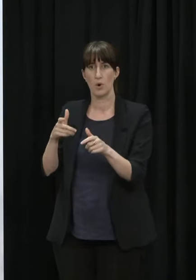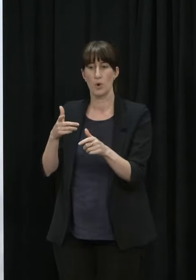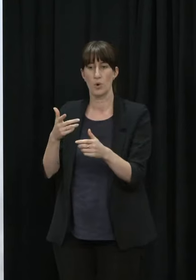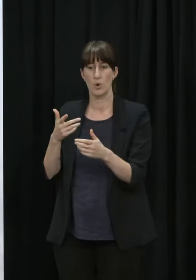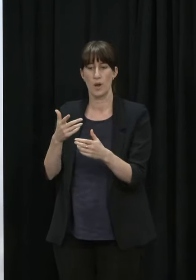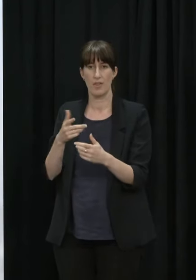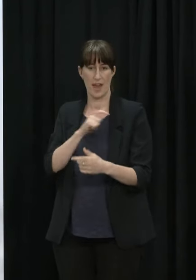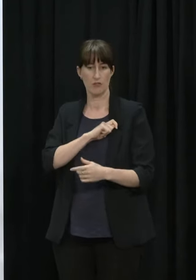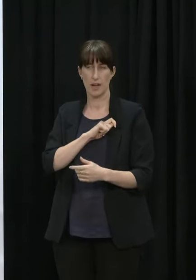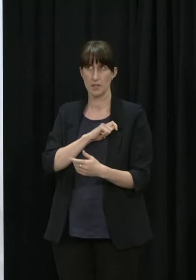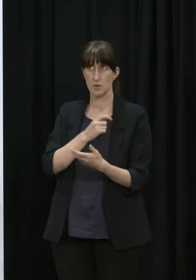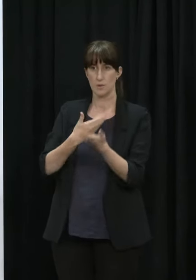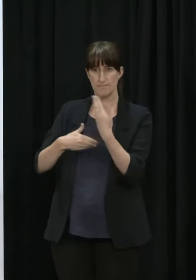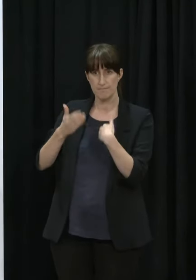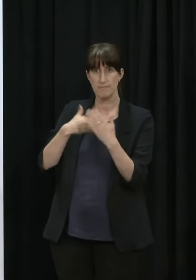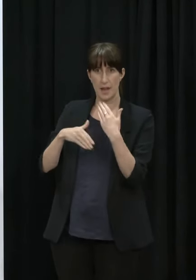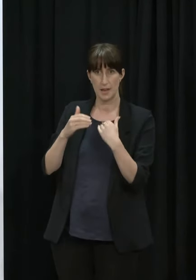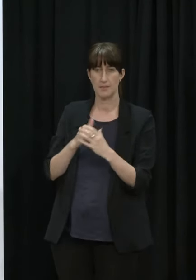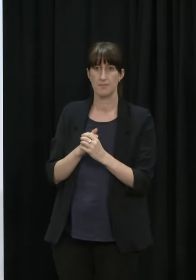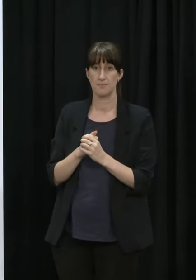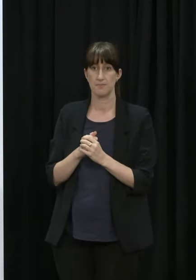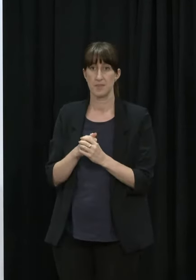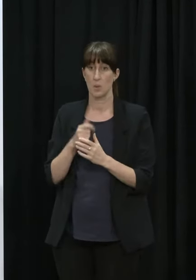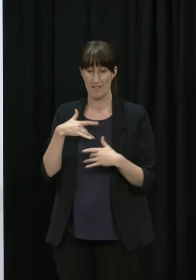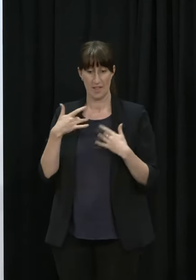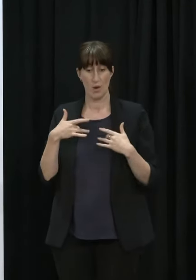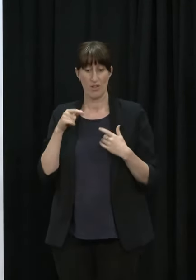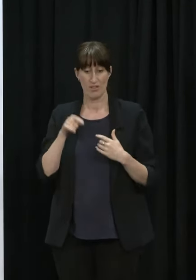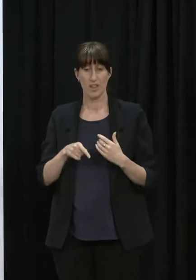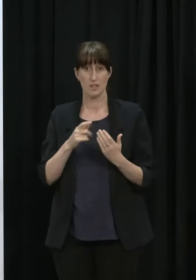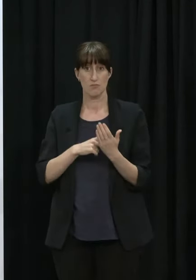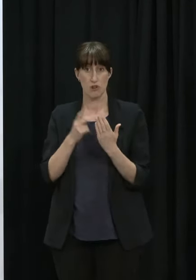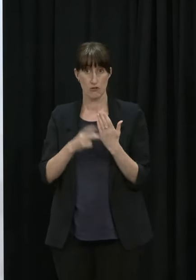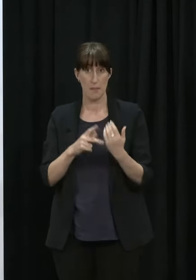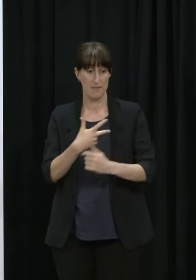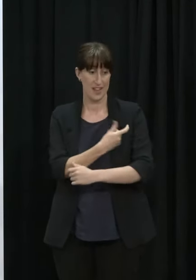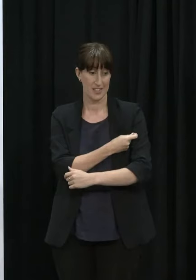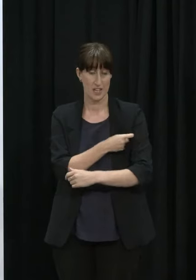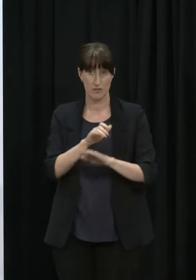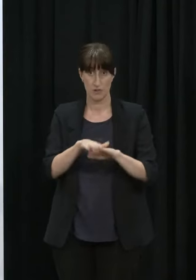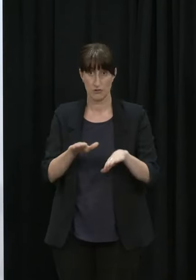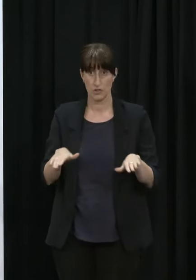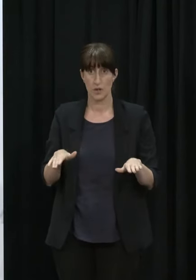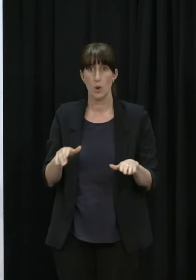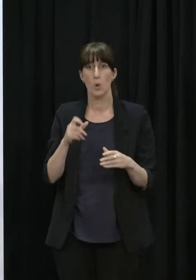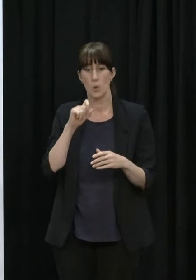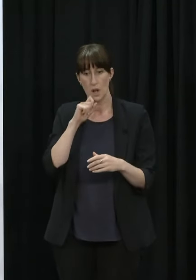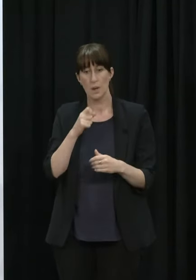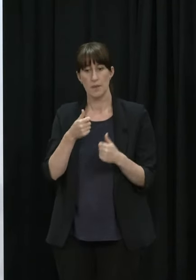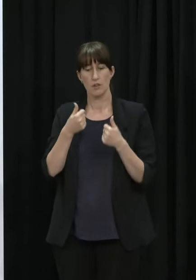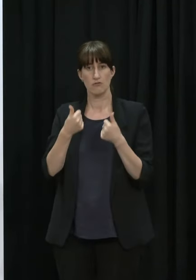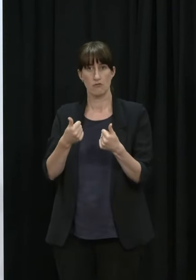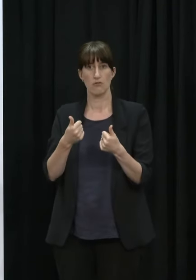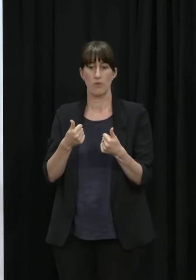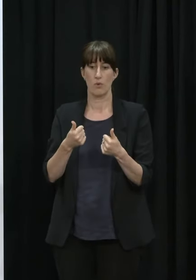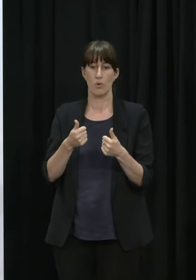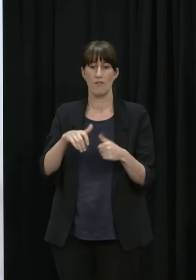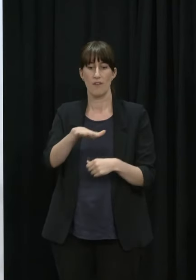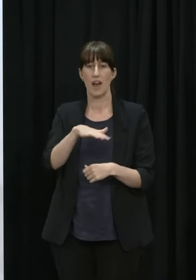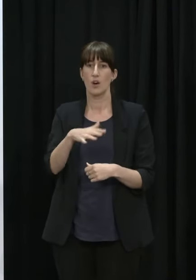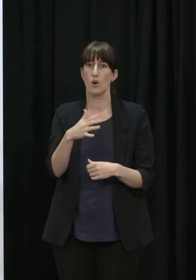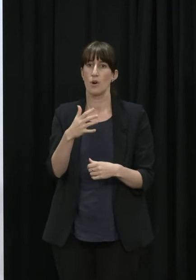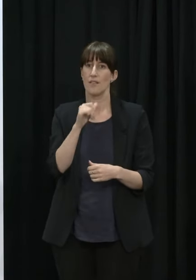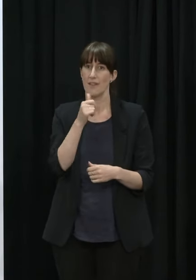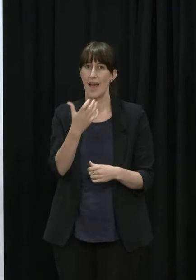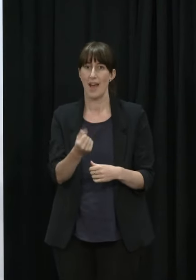sorry engages effectively with whānau of tamariki with disabilities one